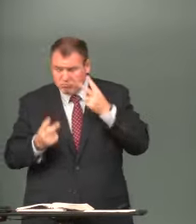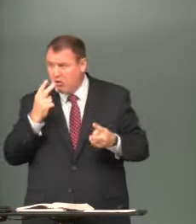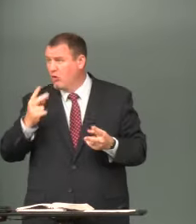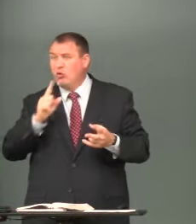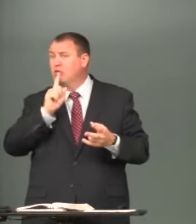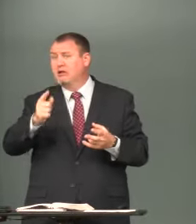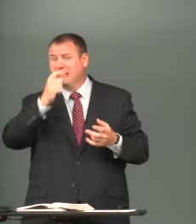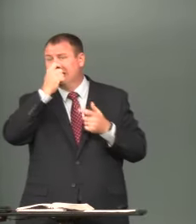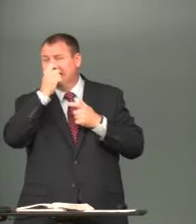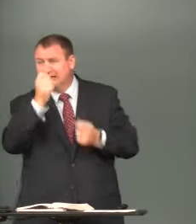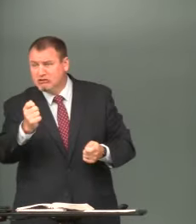who wrote roman